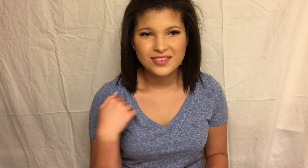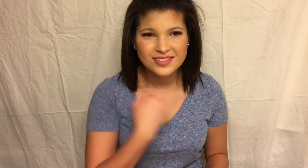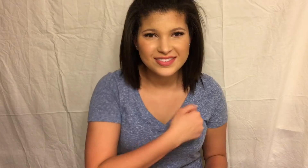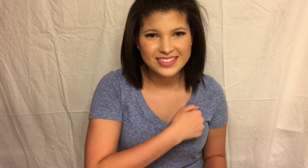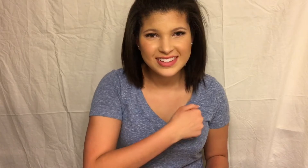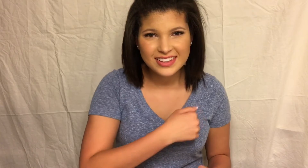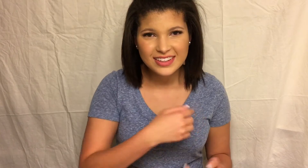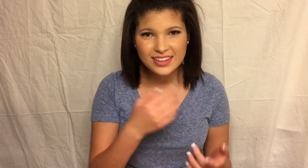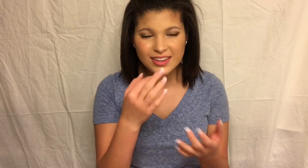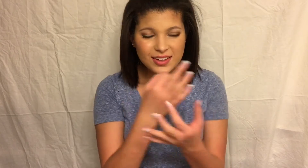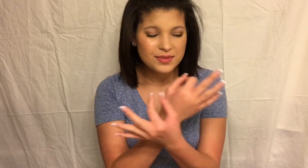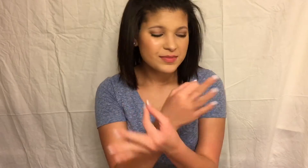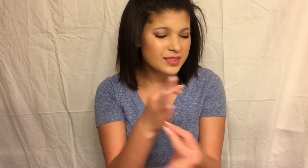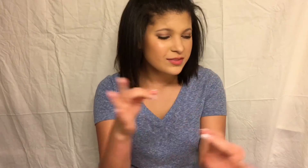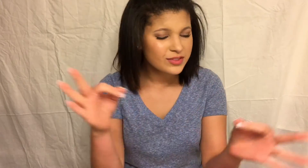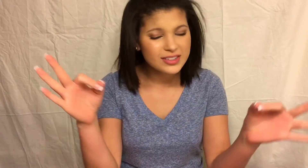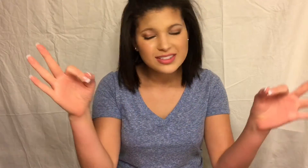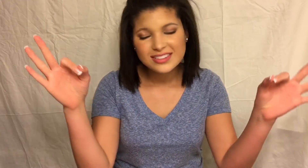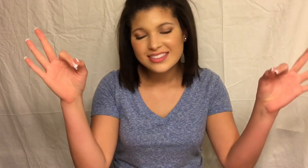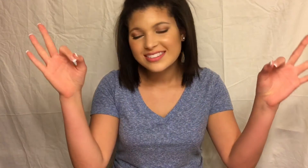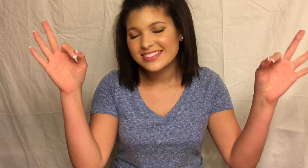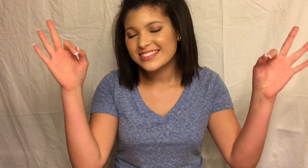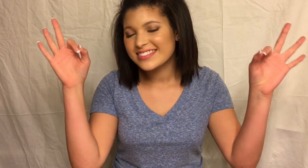we'll be free